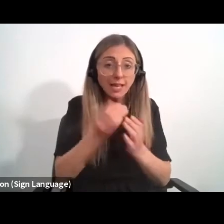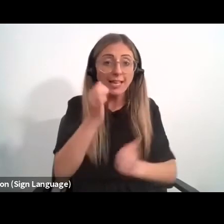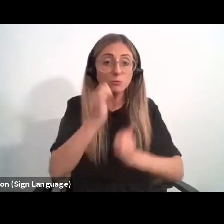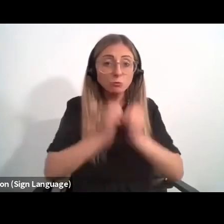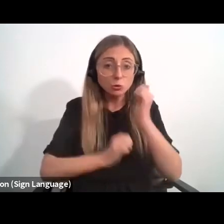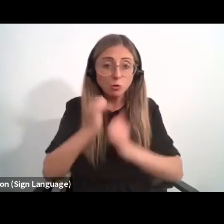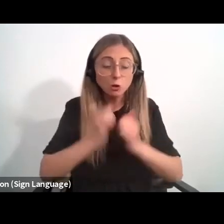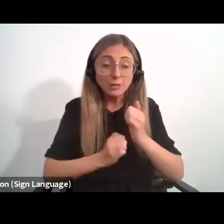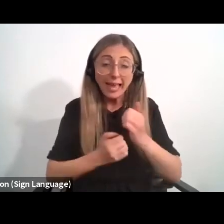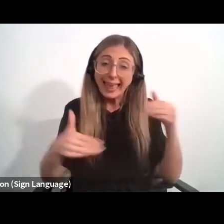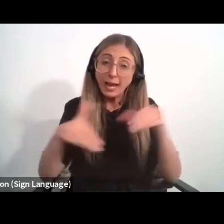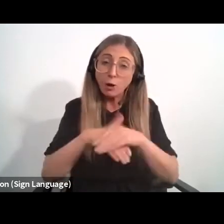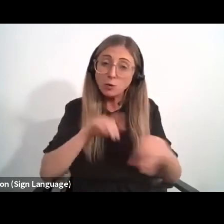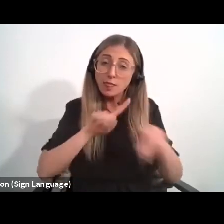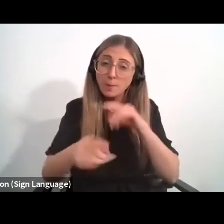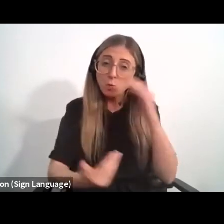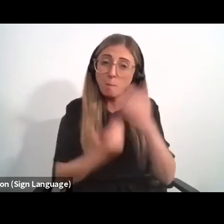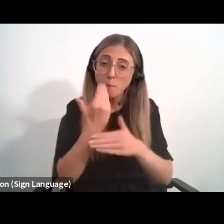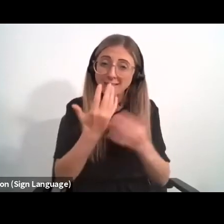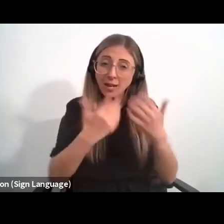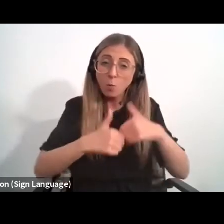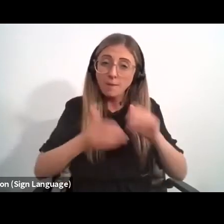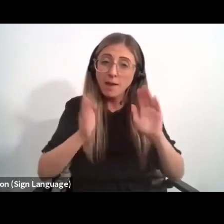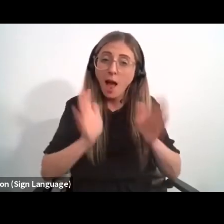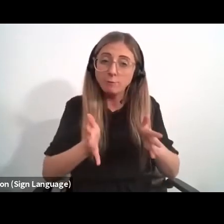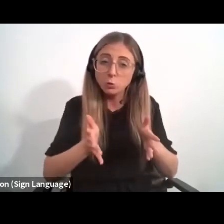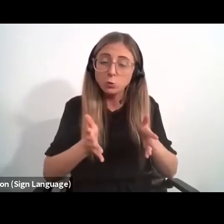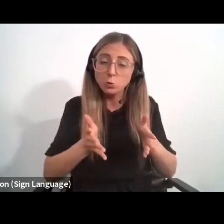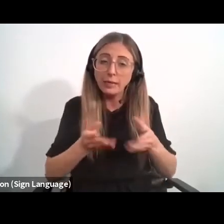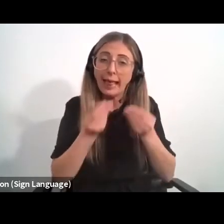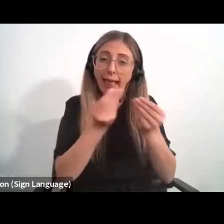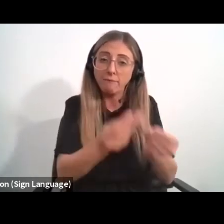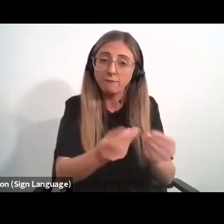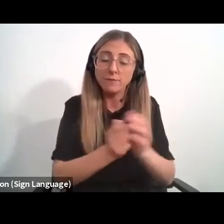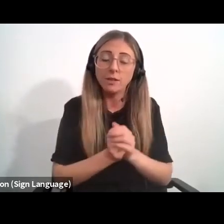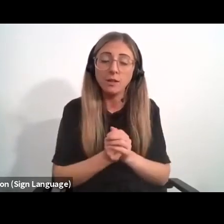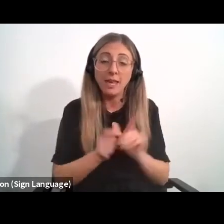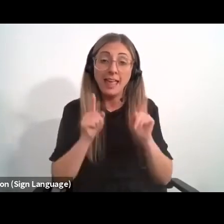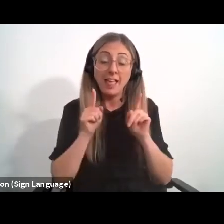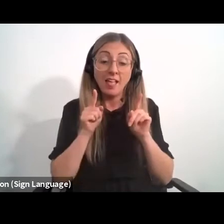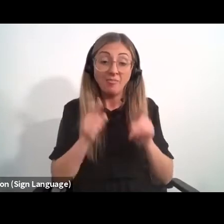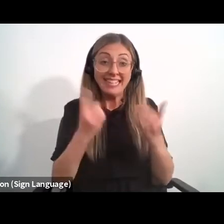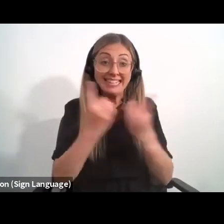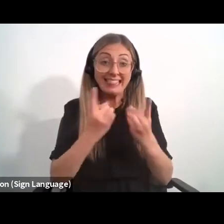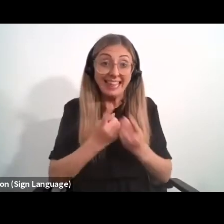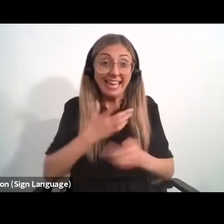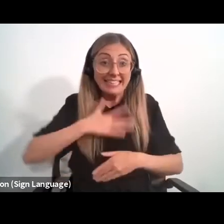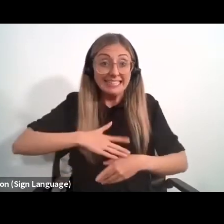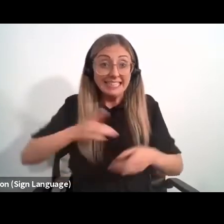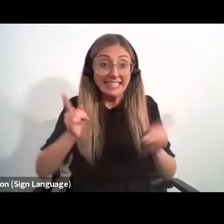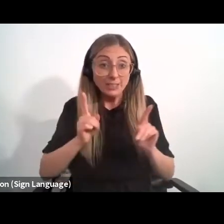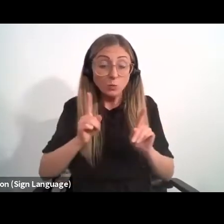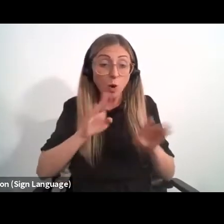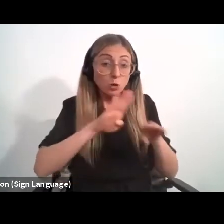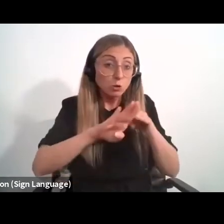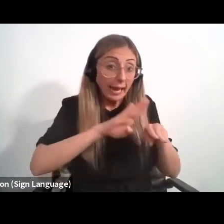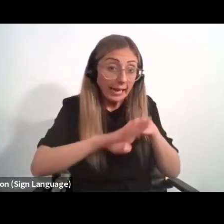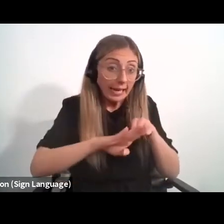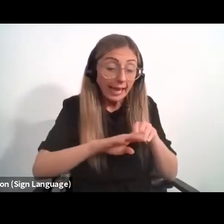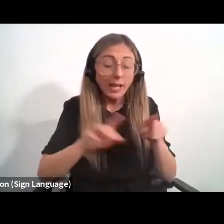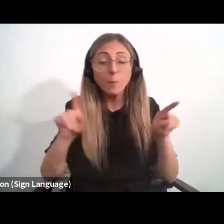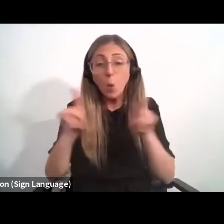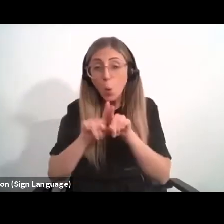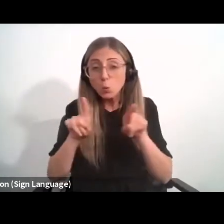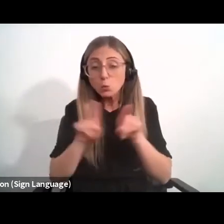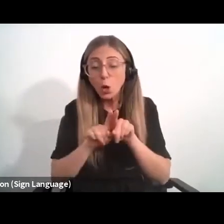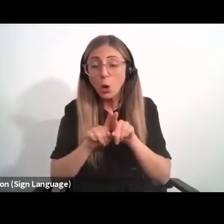including the most modern equipment, must be provided. These steps require not only research training and resources, but